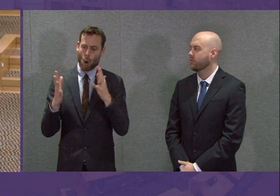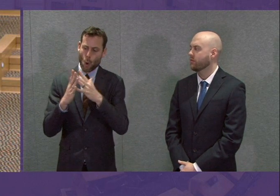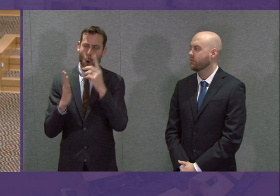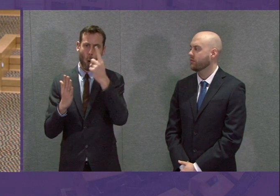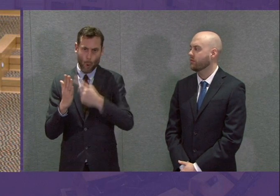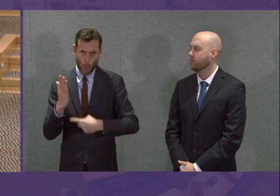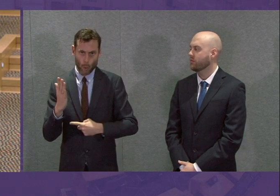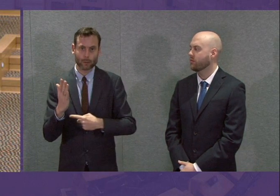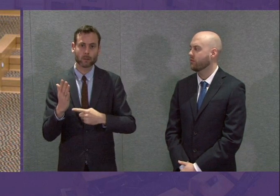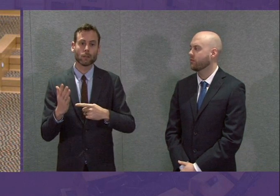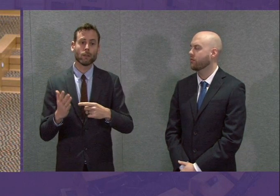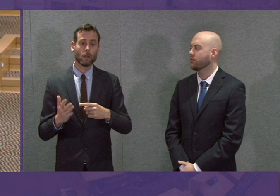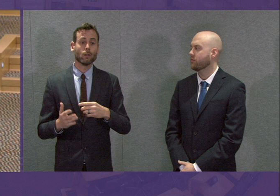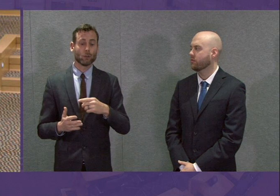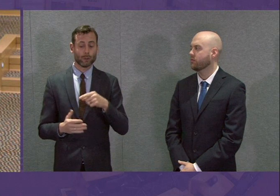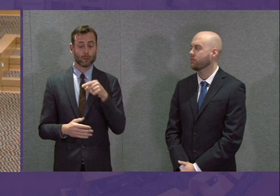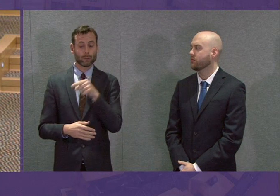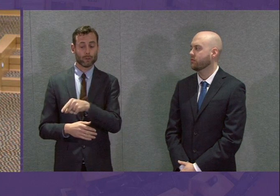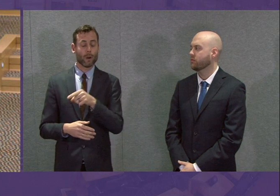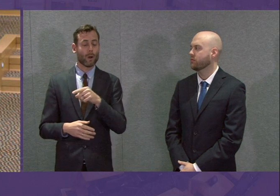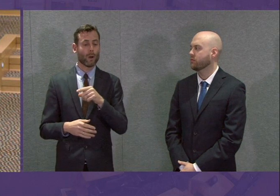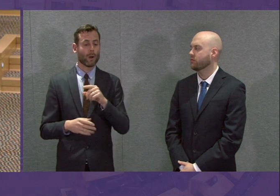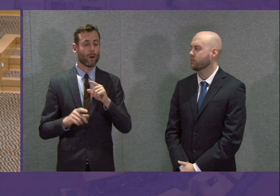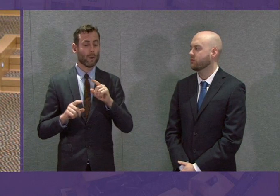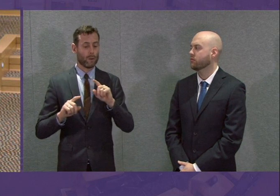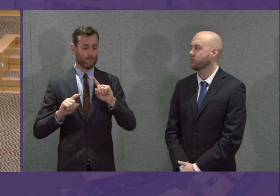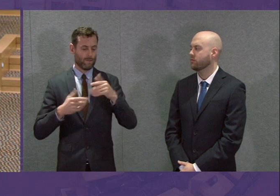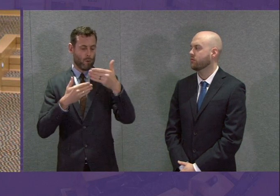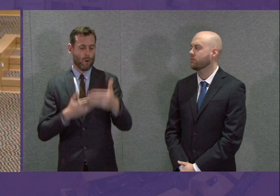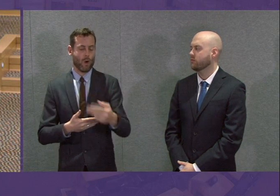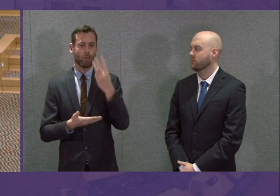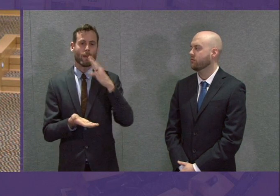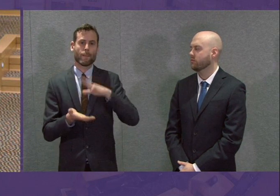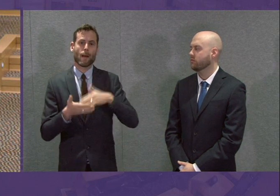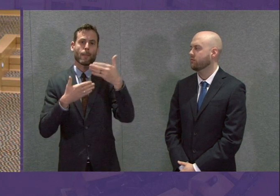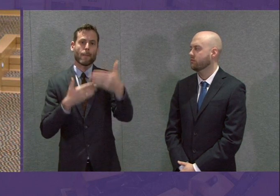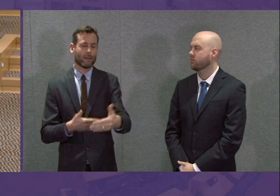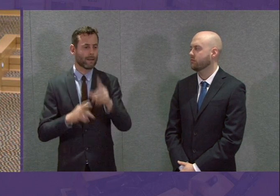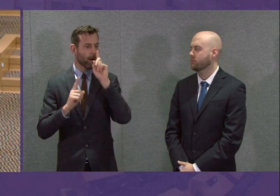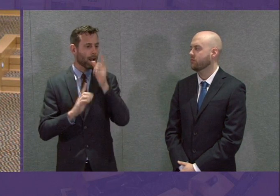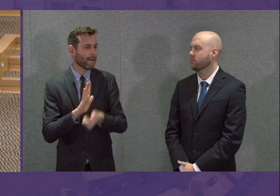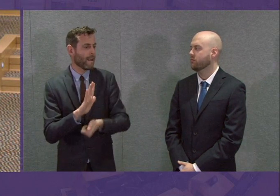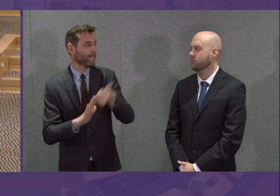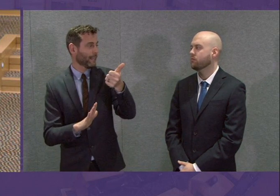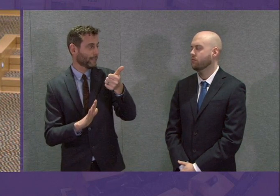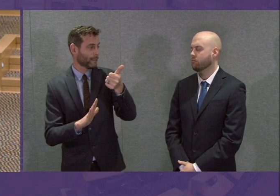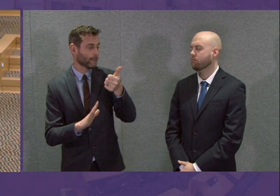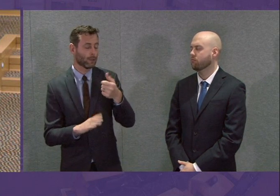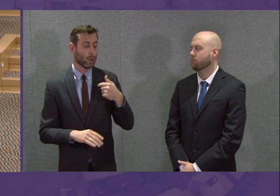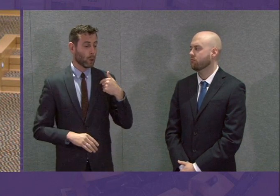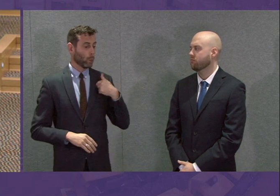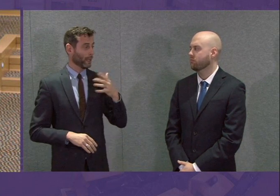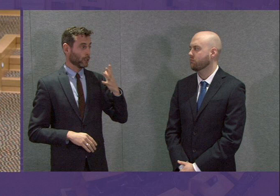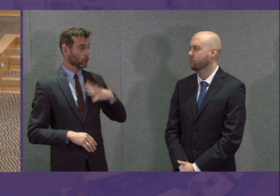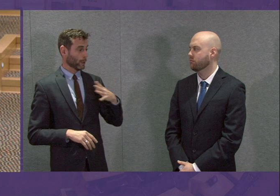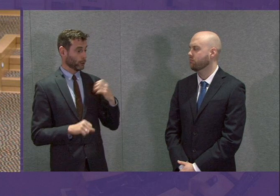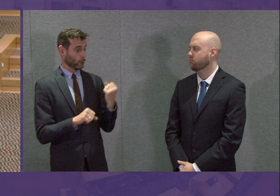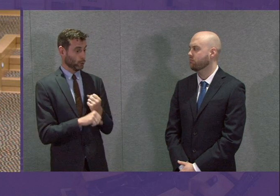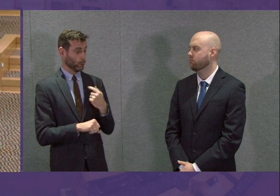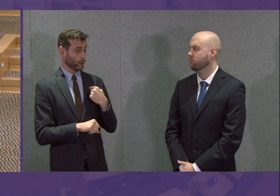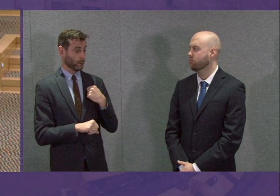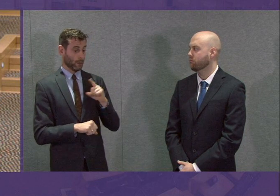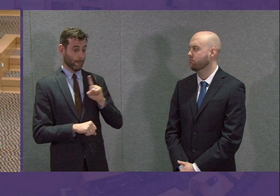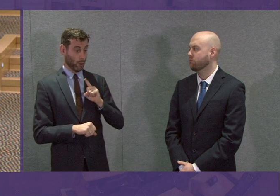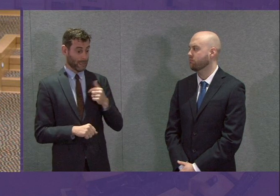proceedings to evict tenants for at least a three-month period. We don't need to do that because that is what our current law says.